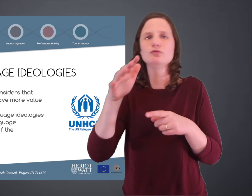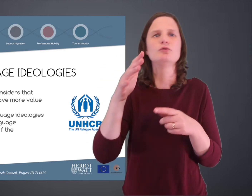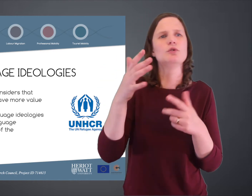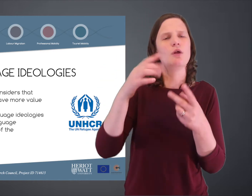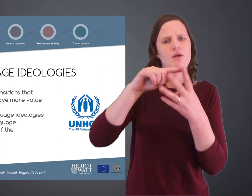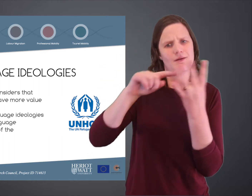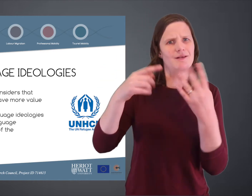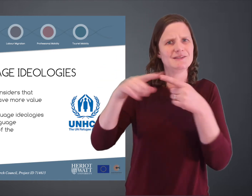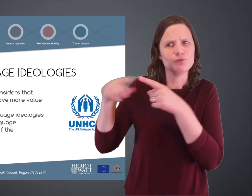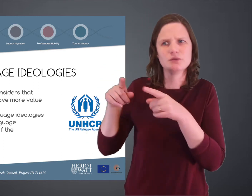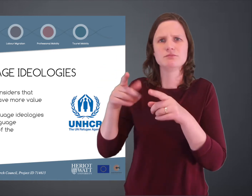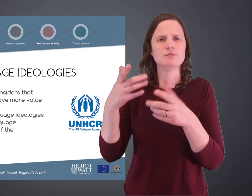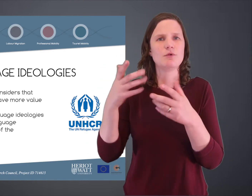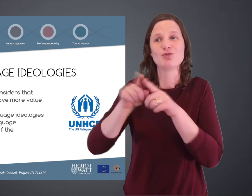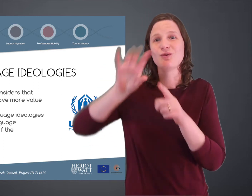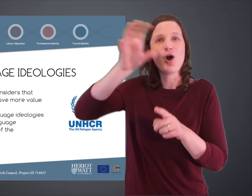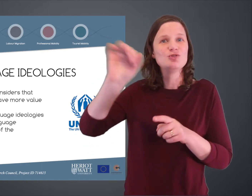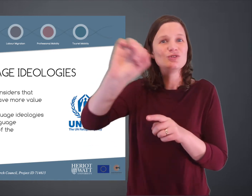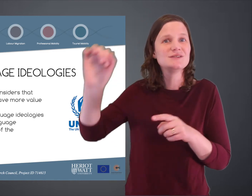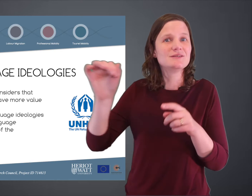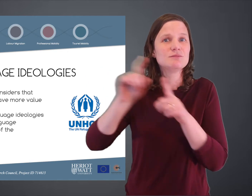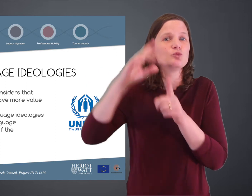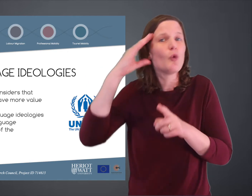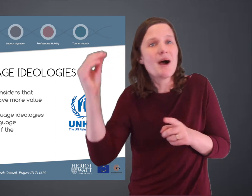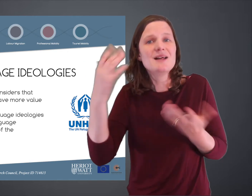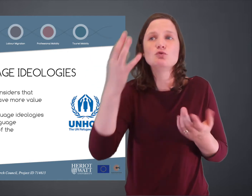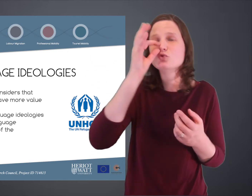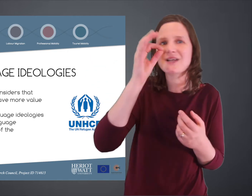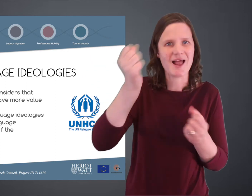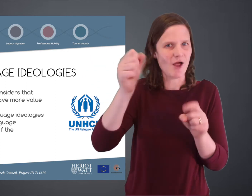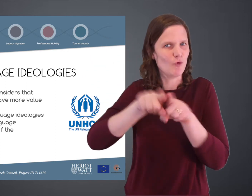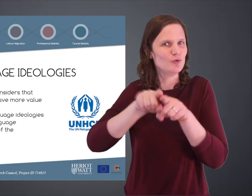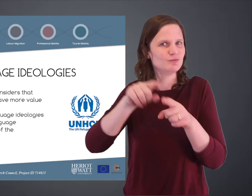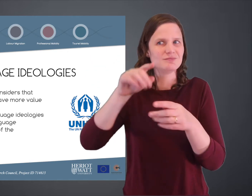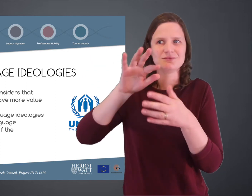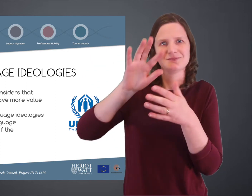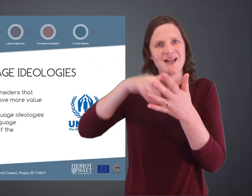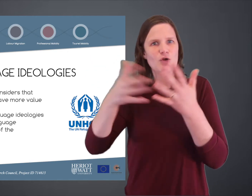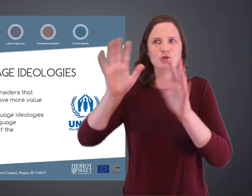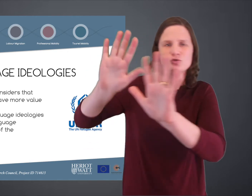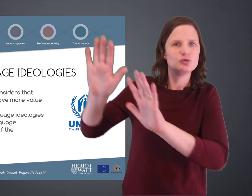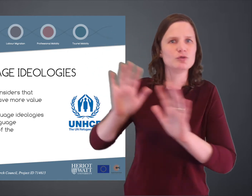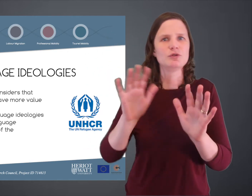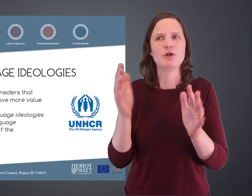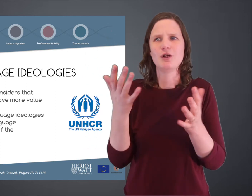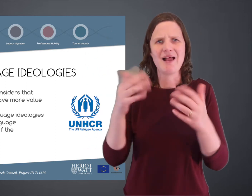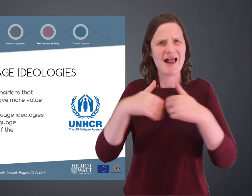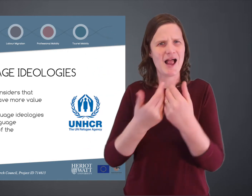different languages. As I mentioned, Kenyan sign language, American sign language. But also, Somalia and Sudan have their own sign languages